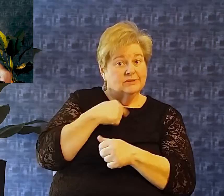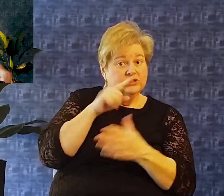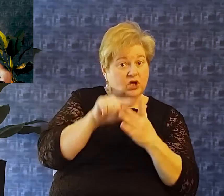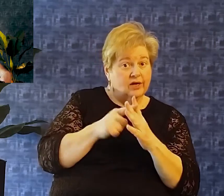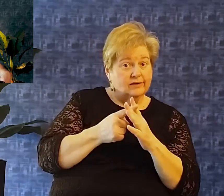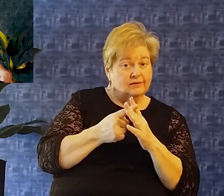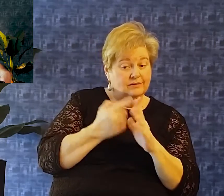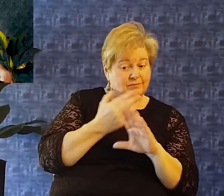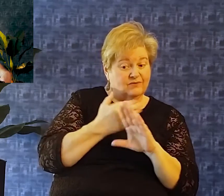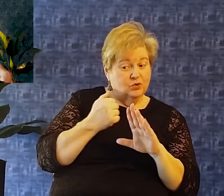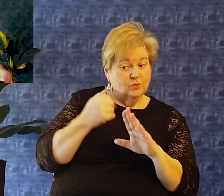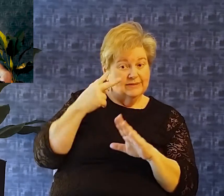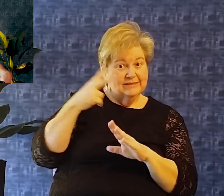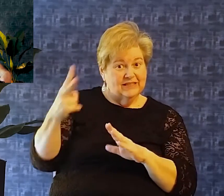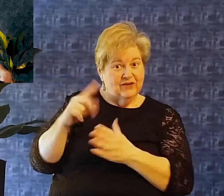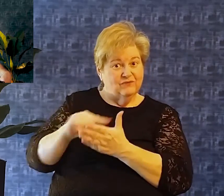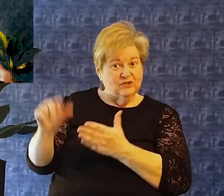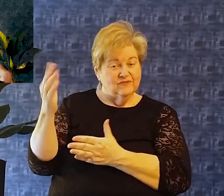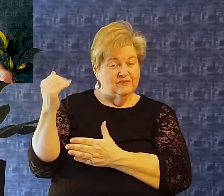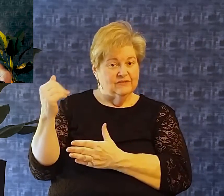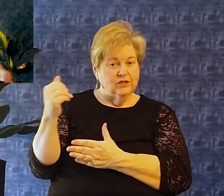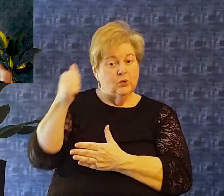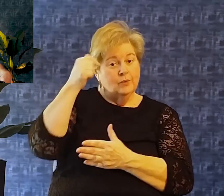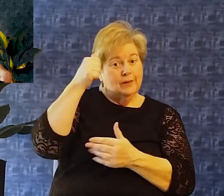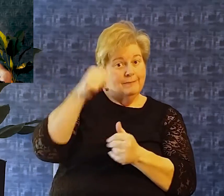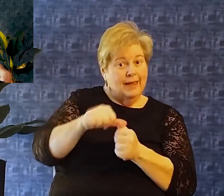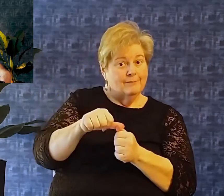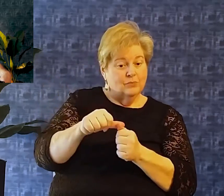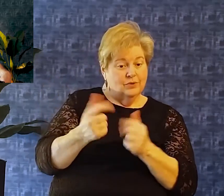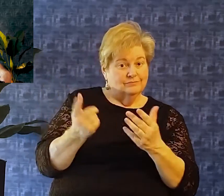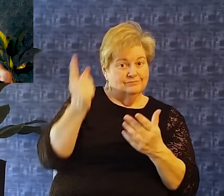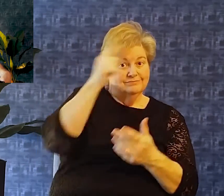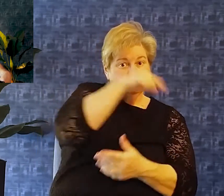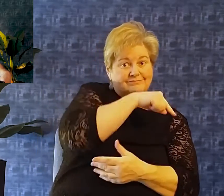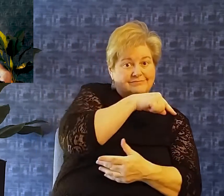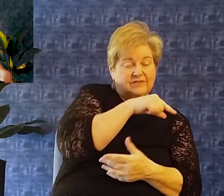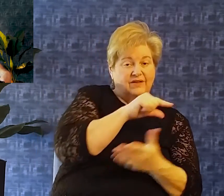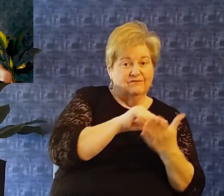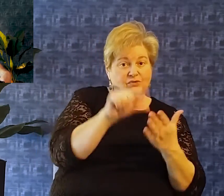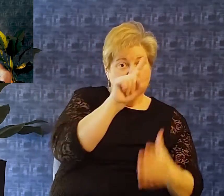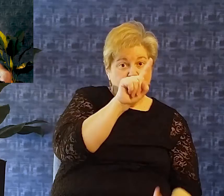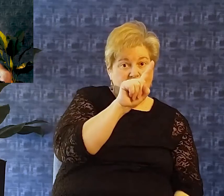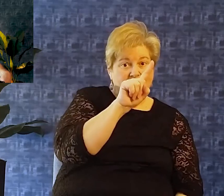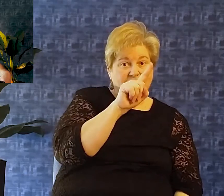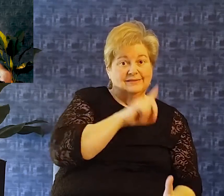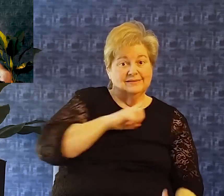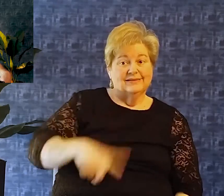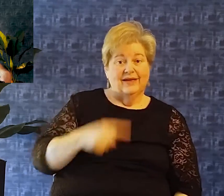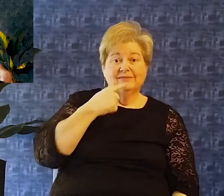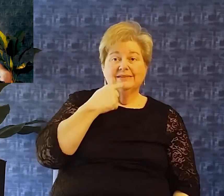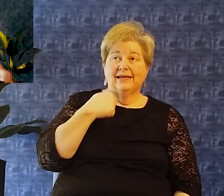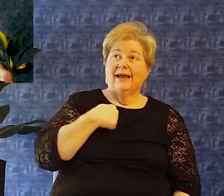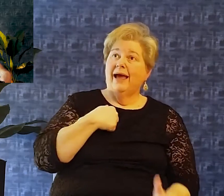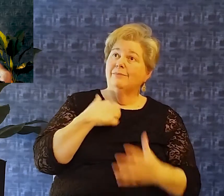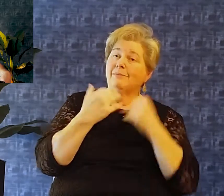Remember where we started by the way before we look at verse 15 Remember all the way back in the beginning that david said I am poor and needy